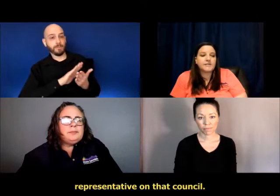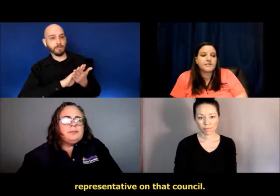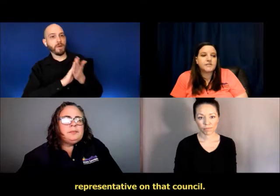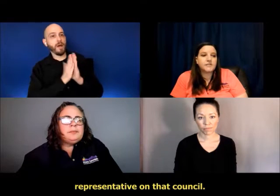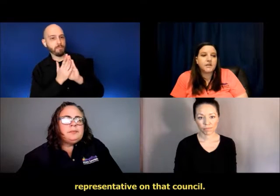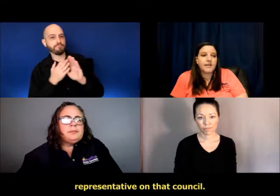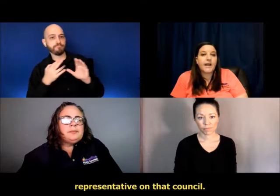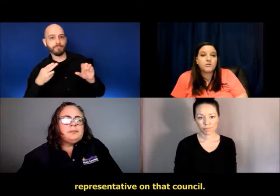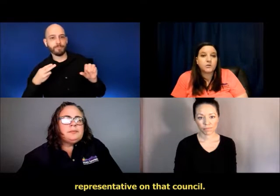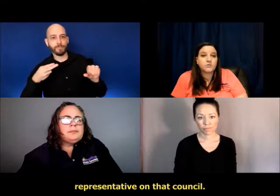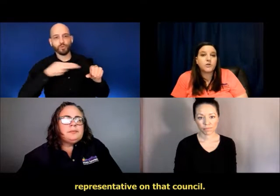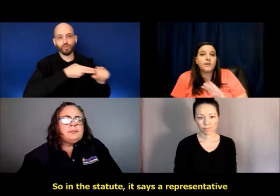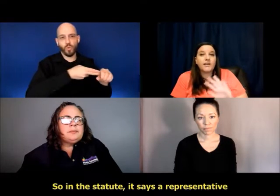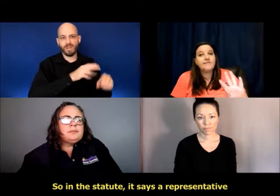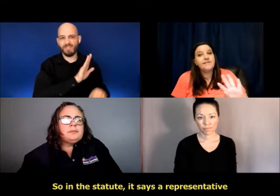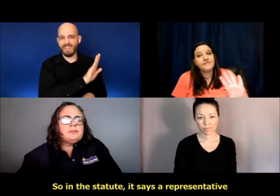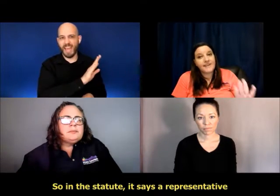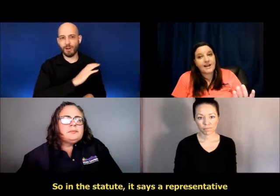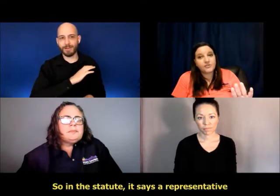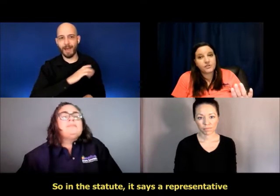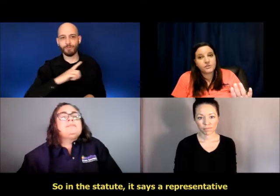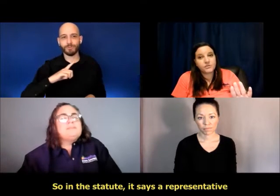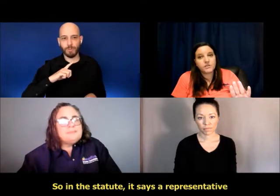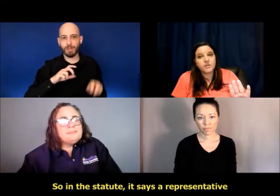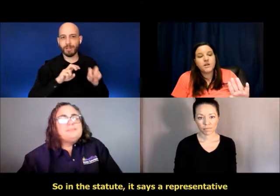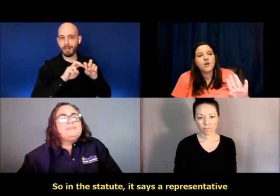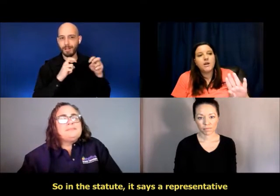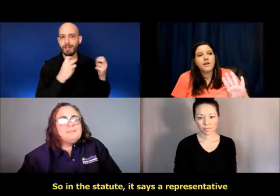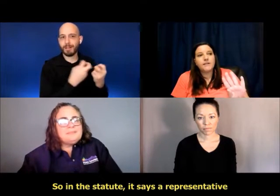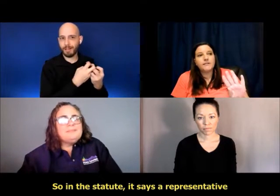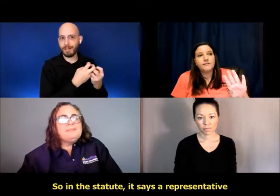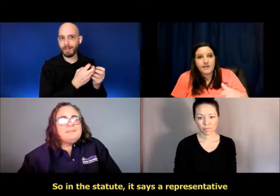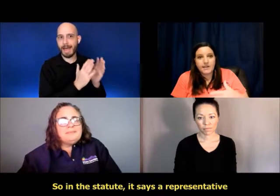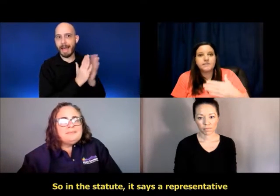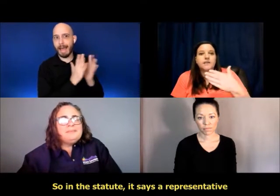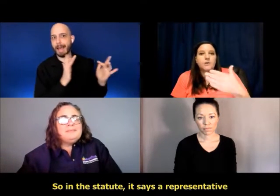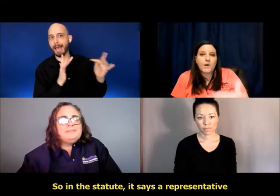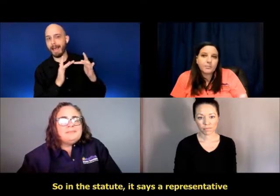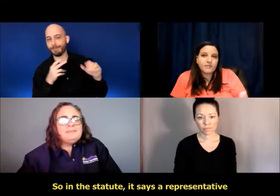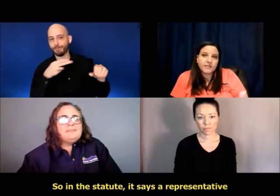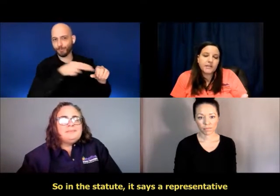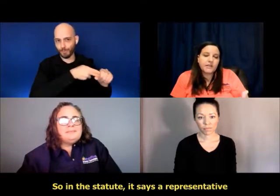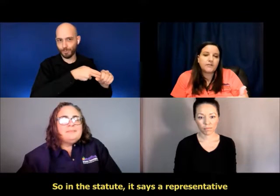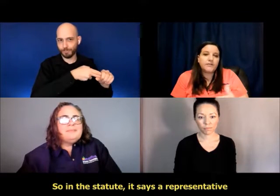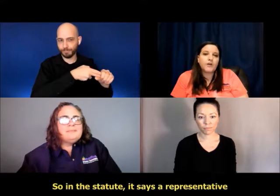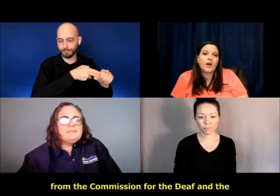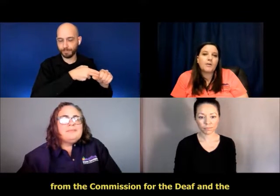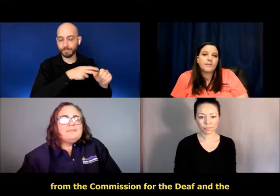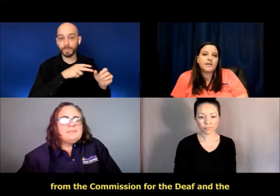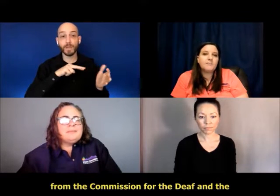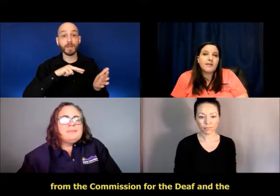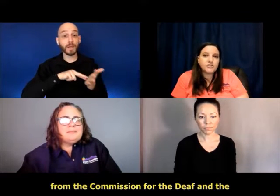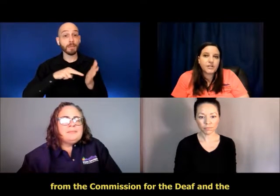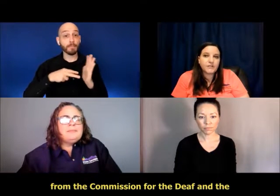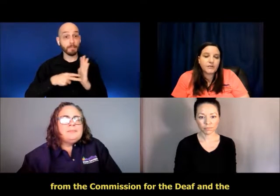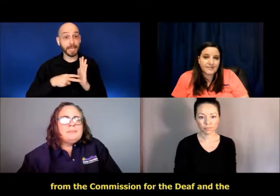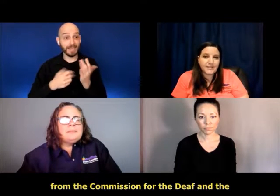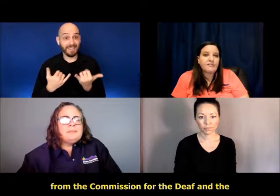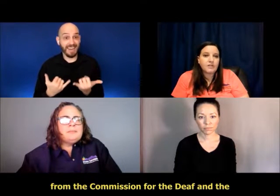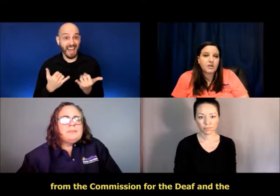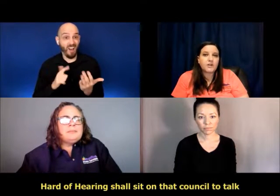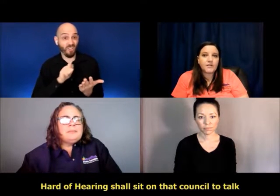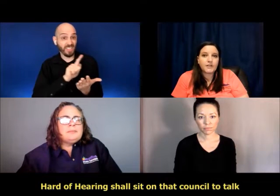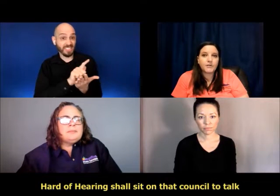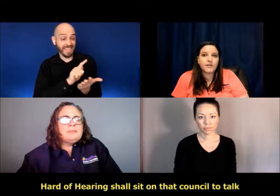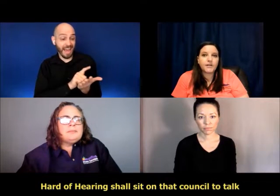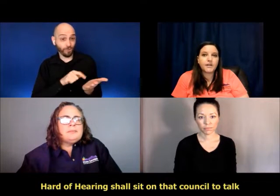that council. So in the statute, it says a representative from the commission for